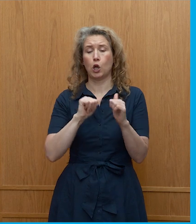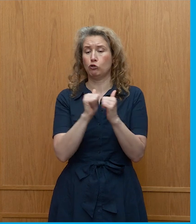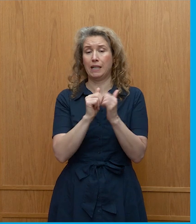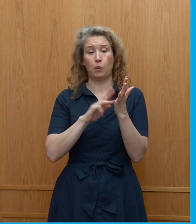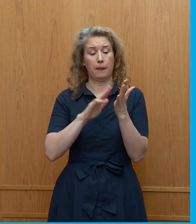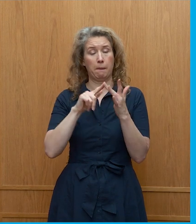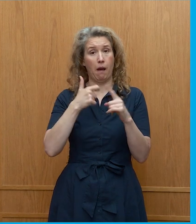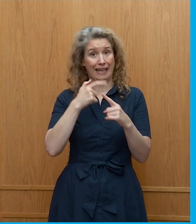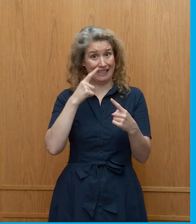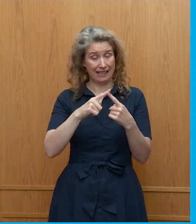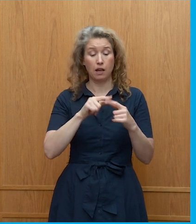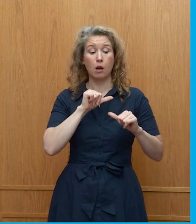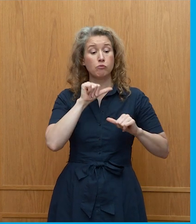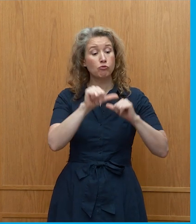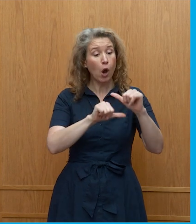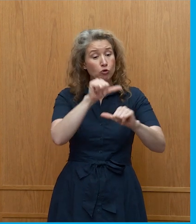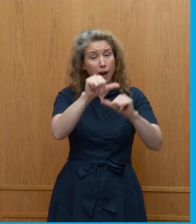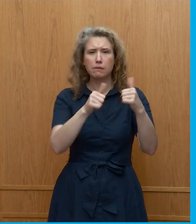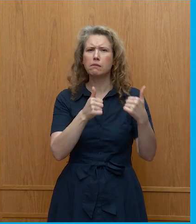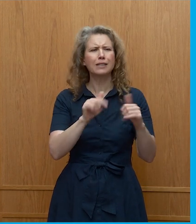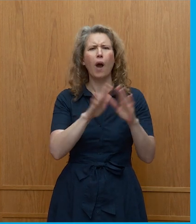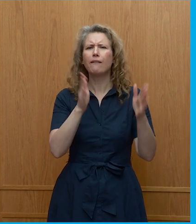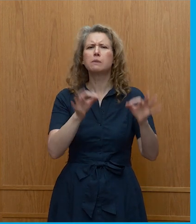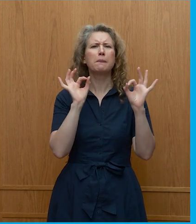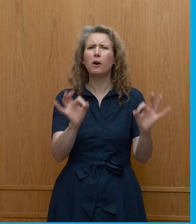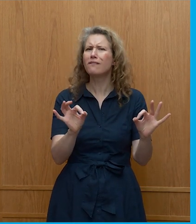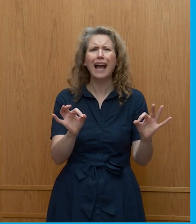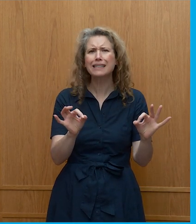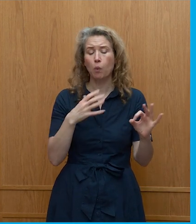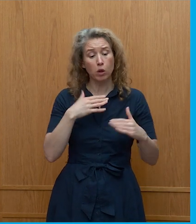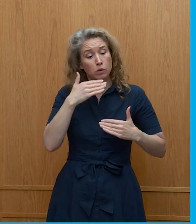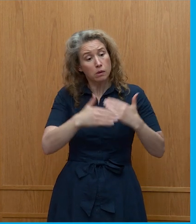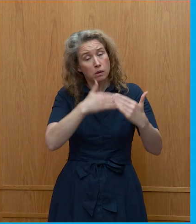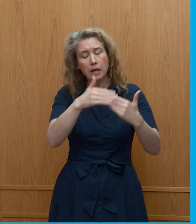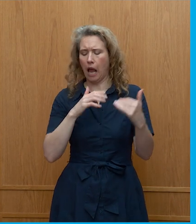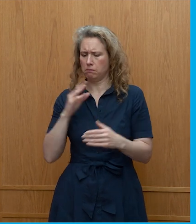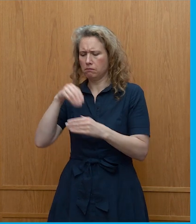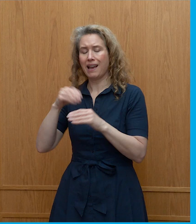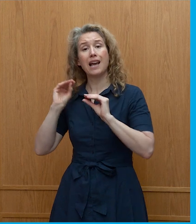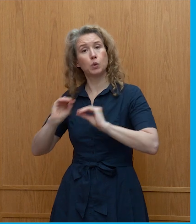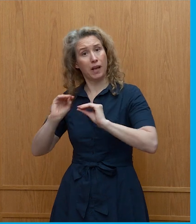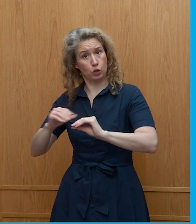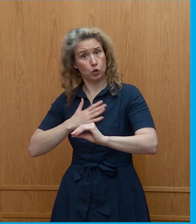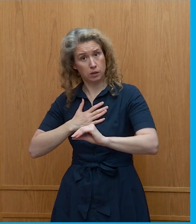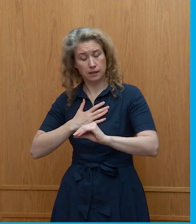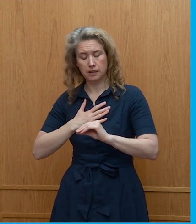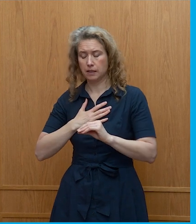progress, not perfection. I am embedded in education, and